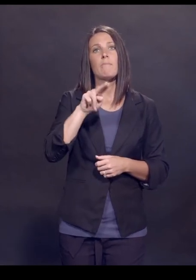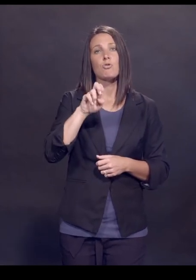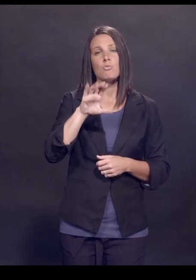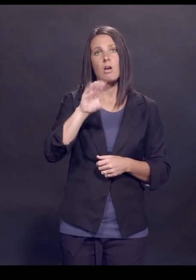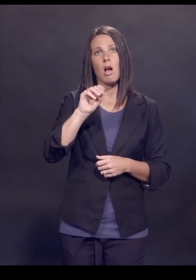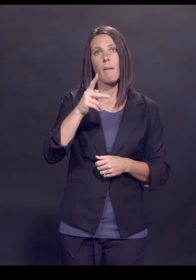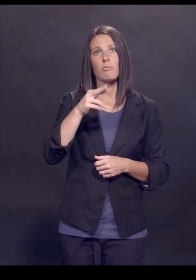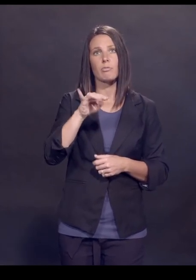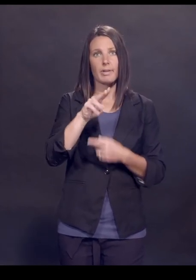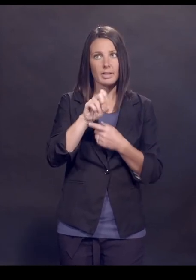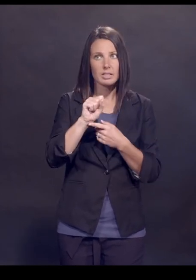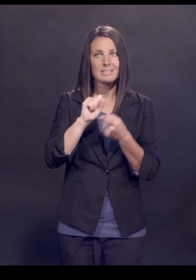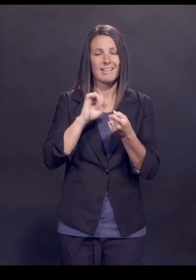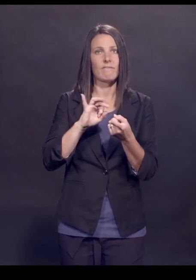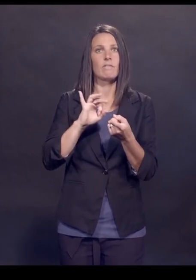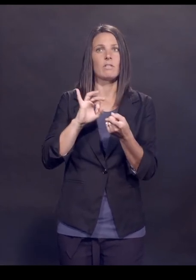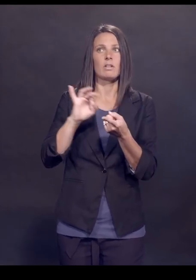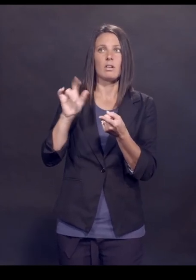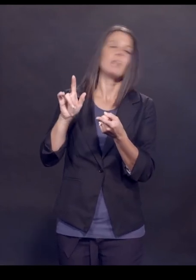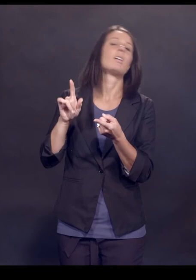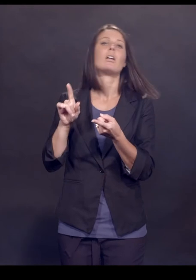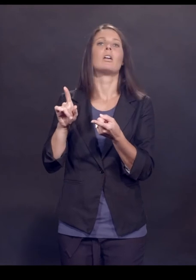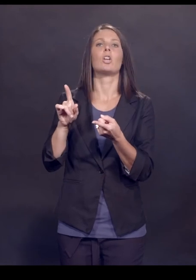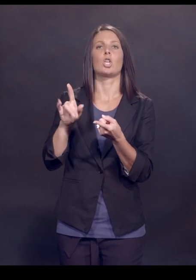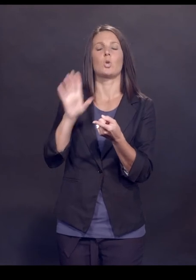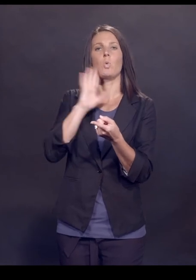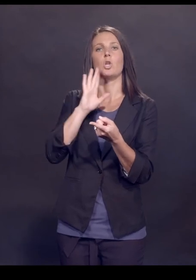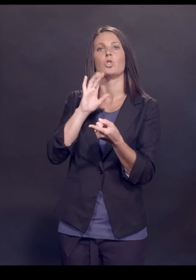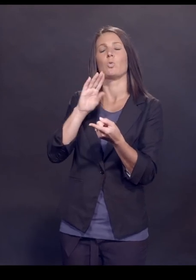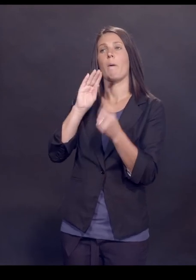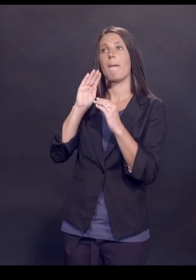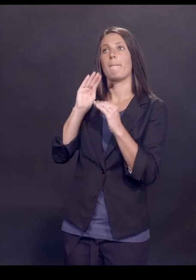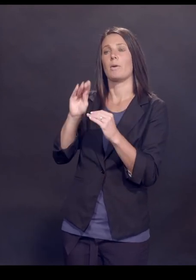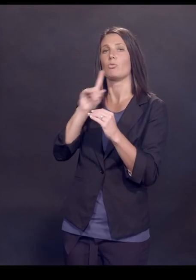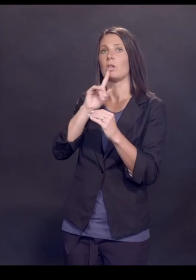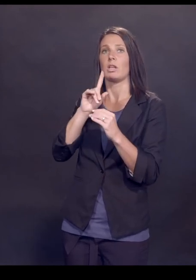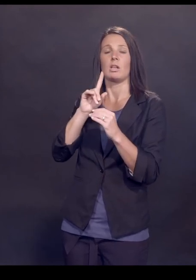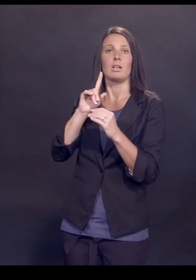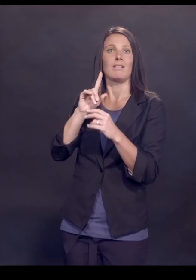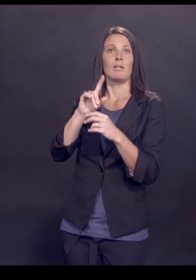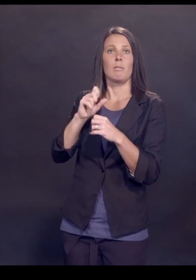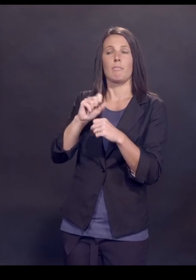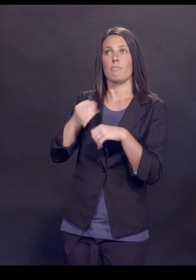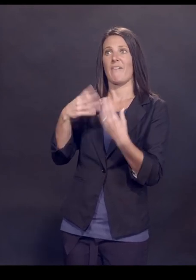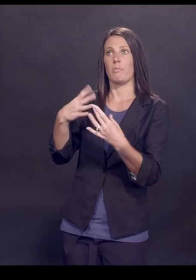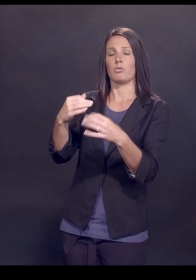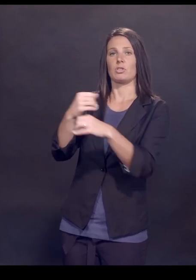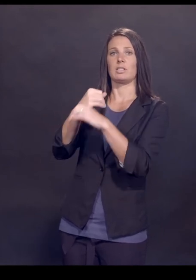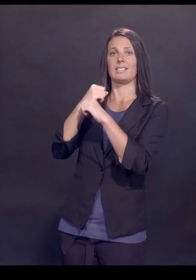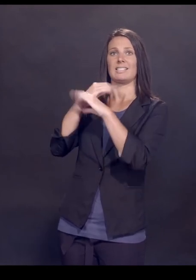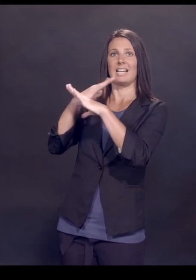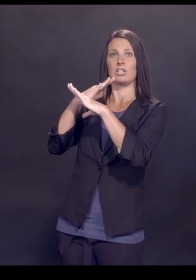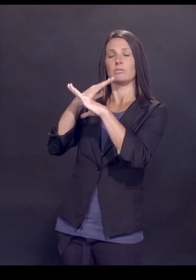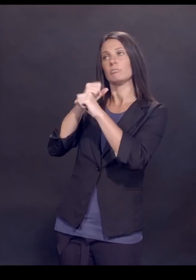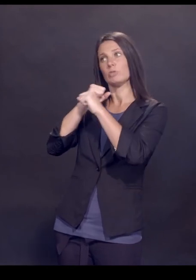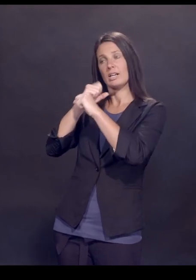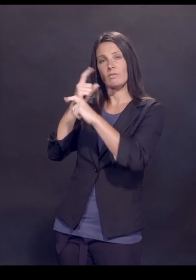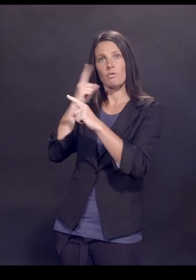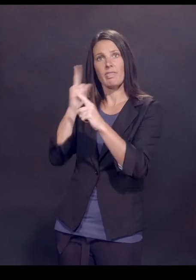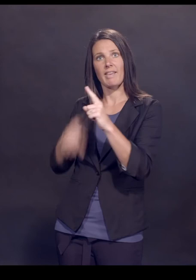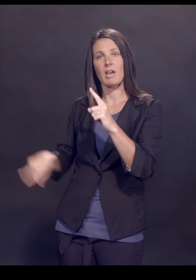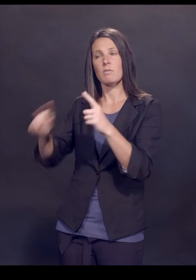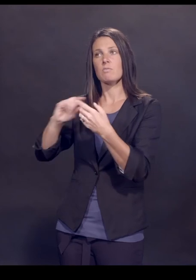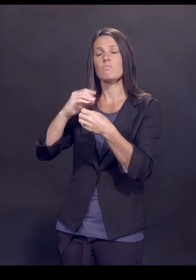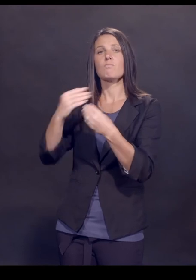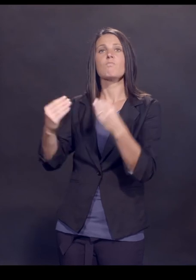you're, if you're in the home of somebody who's immune compromised, you want to put a moat around them of people who are vaccinated, because that makes it